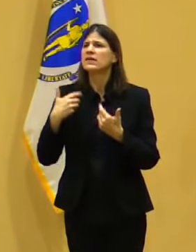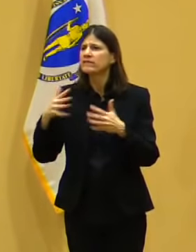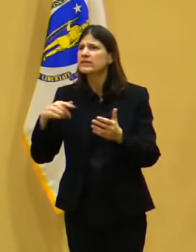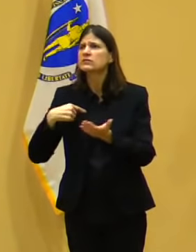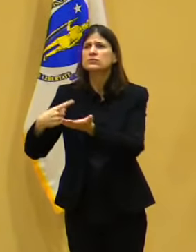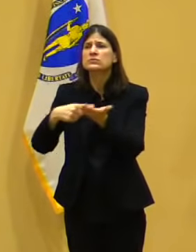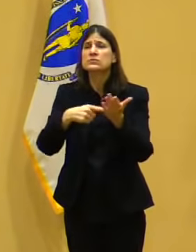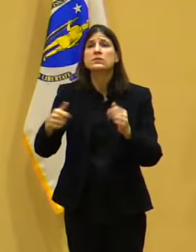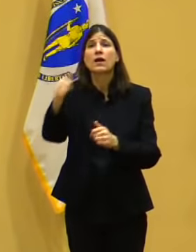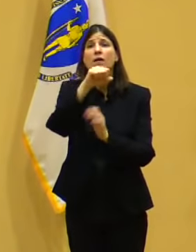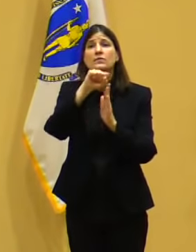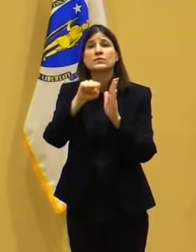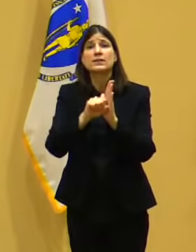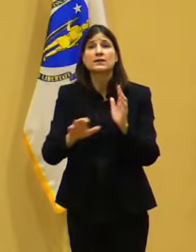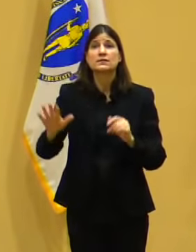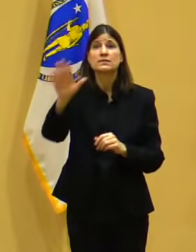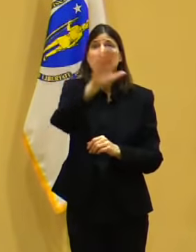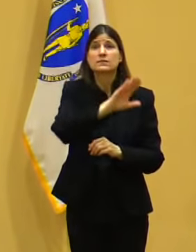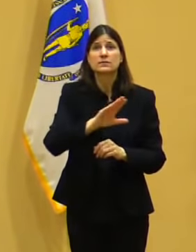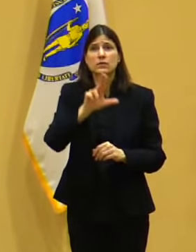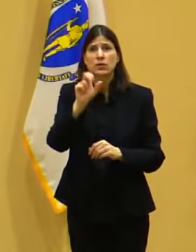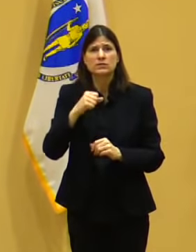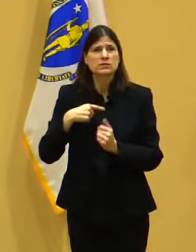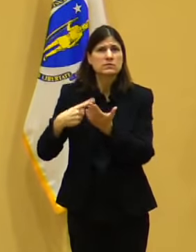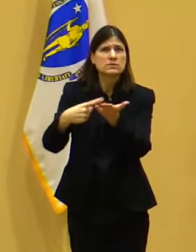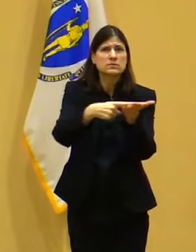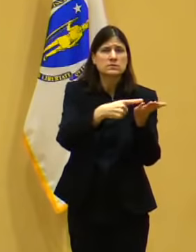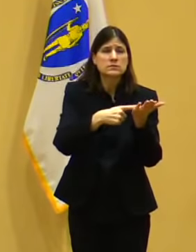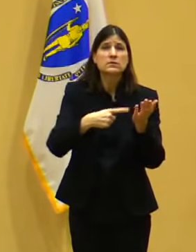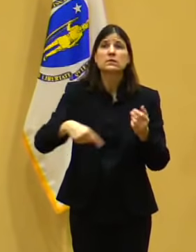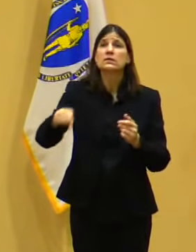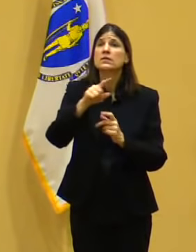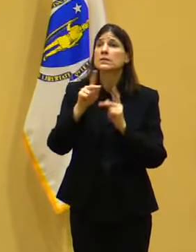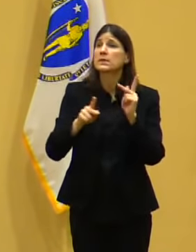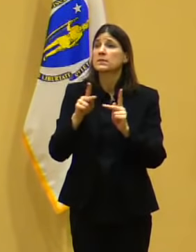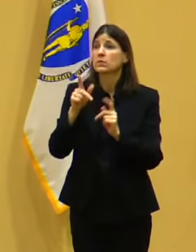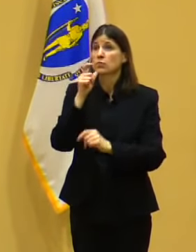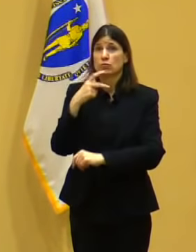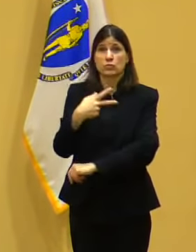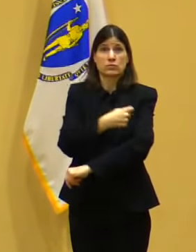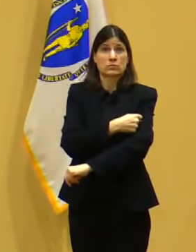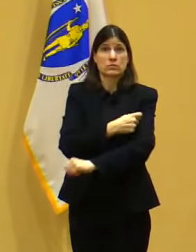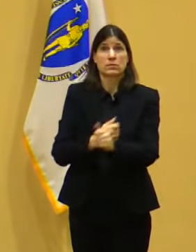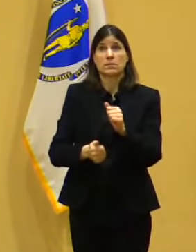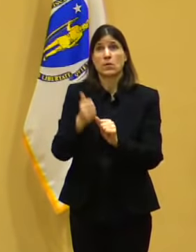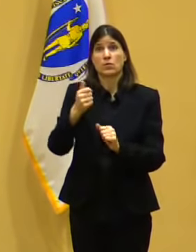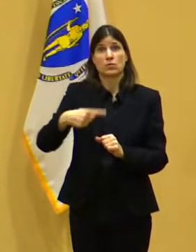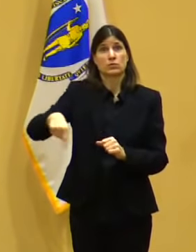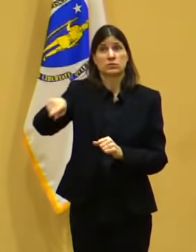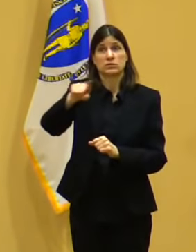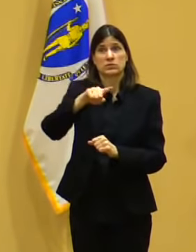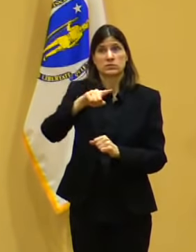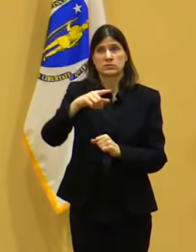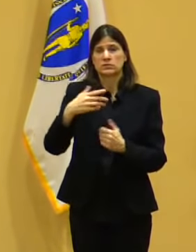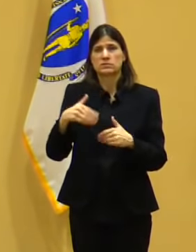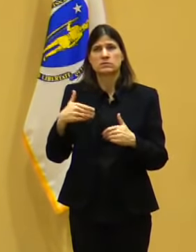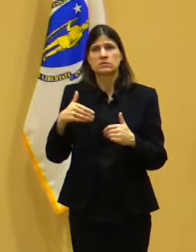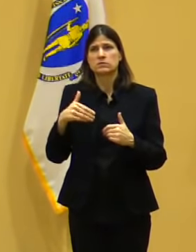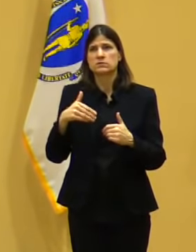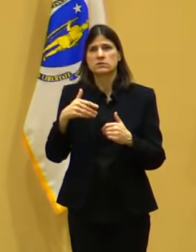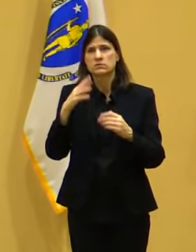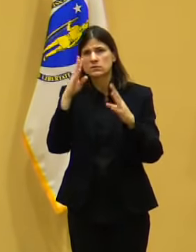performers is the more complicated you make the process, the harder it is to get shots in arms. And that's one of the reasons